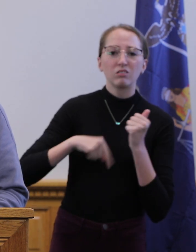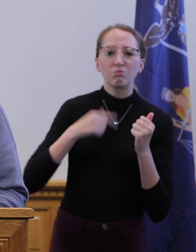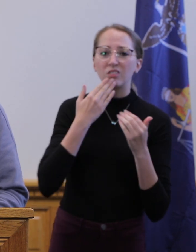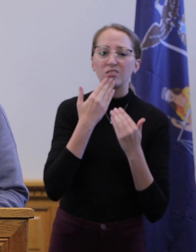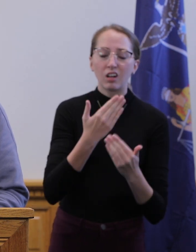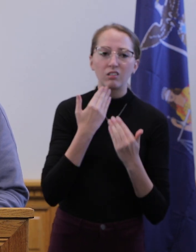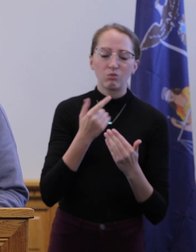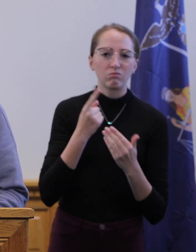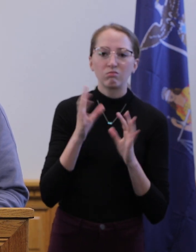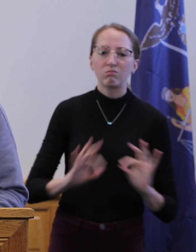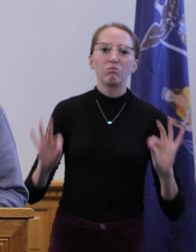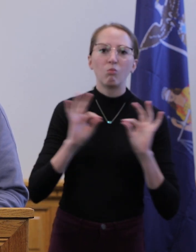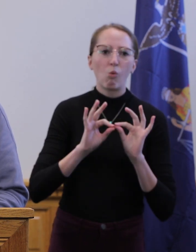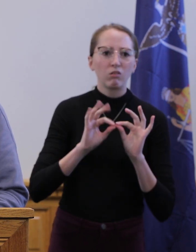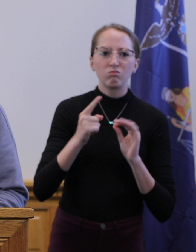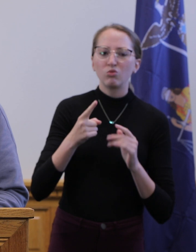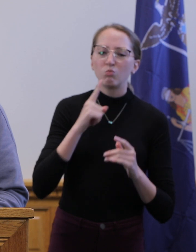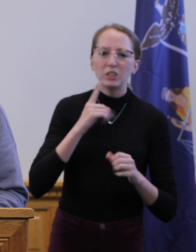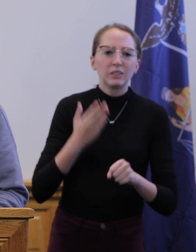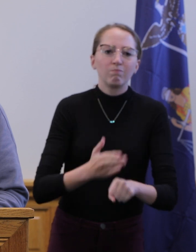cooperation. You are making a difference.